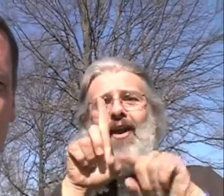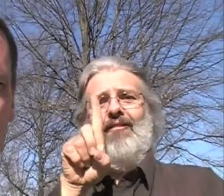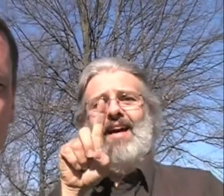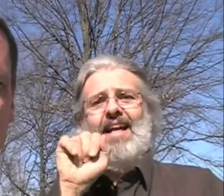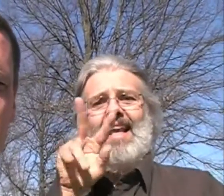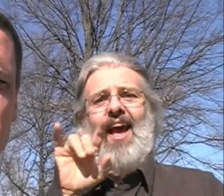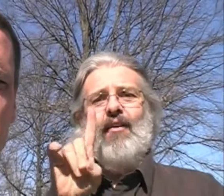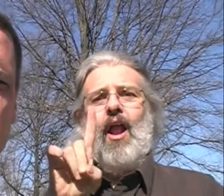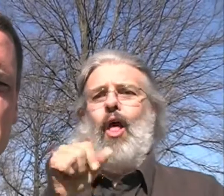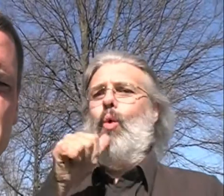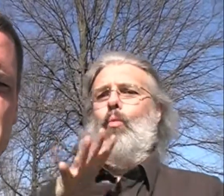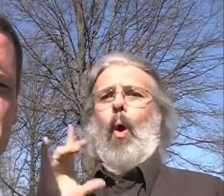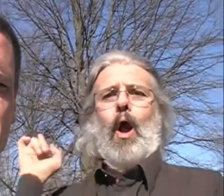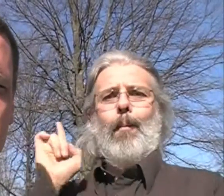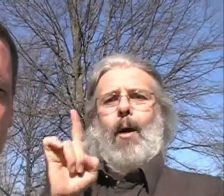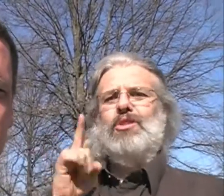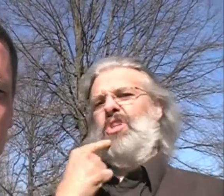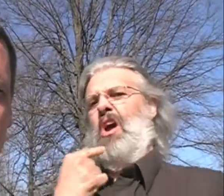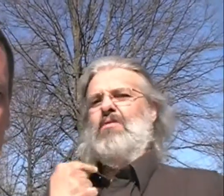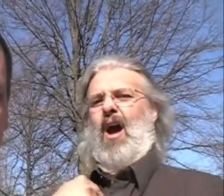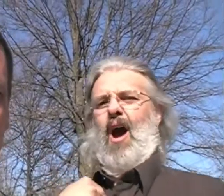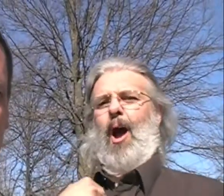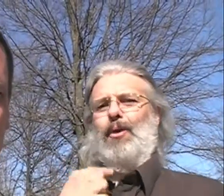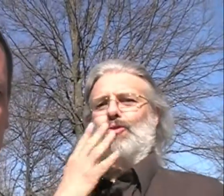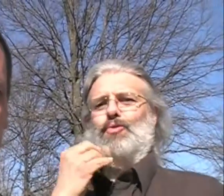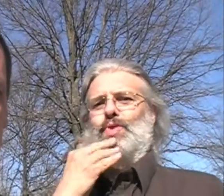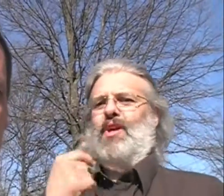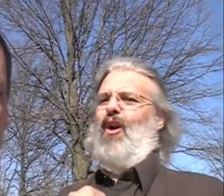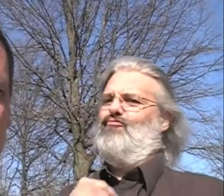And she said, I'm Jewish, and I find that very offensive.